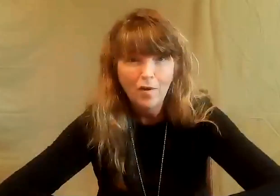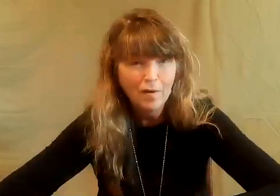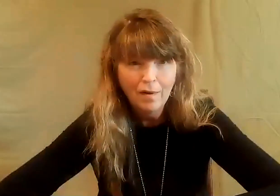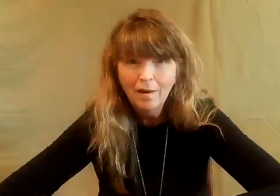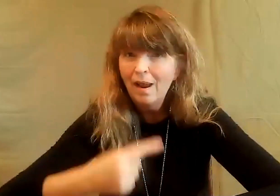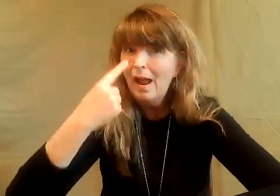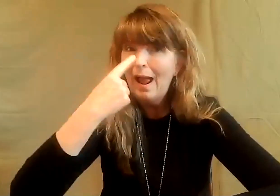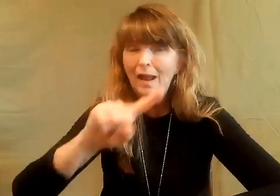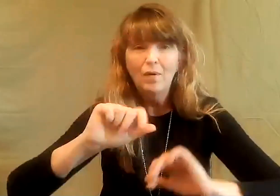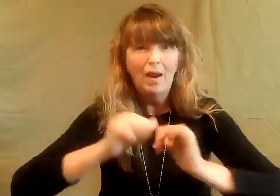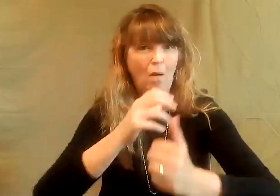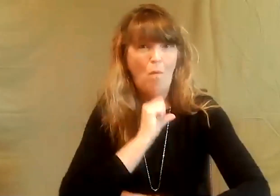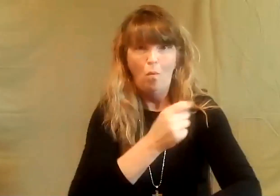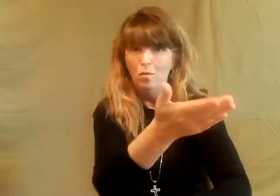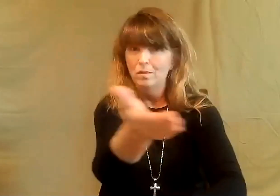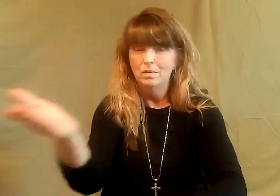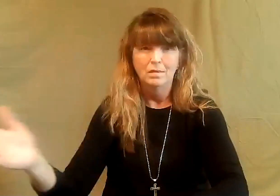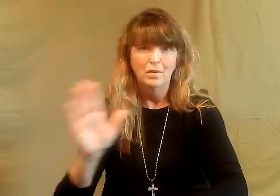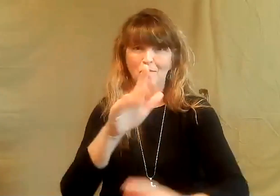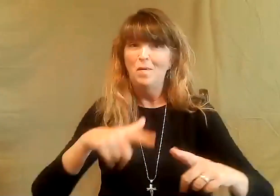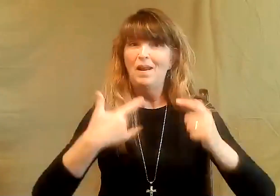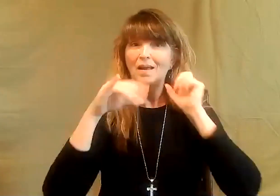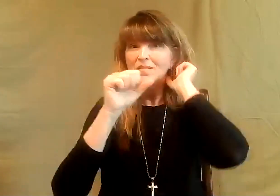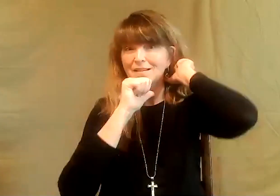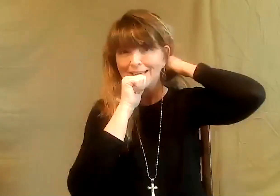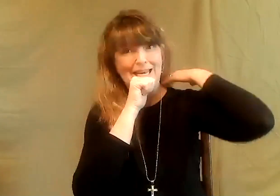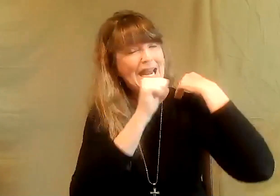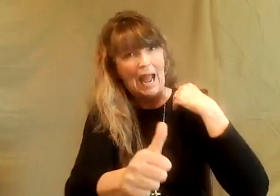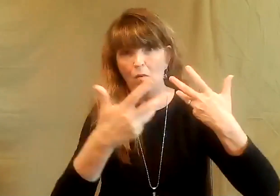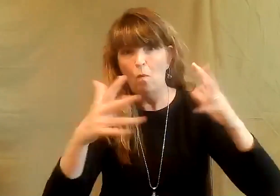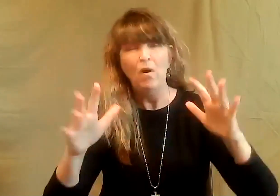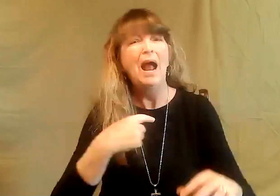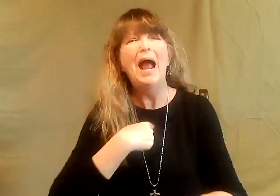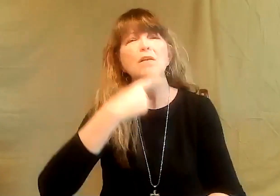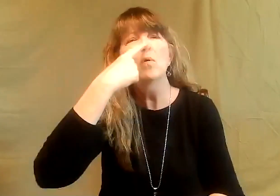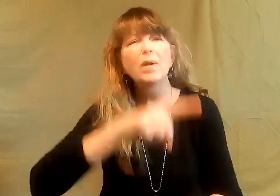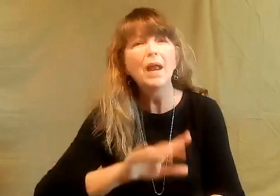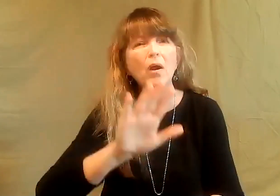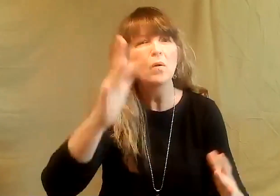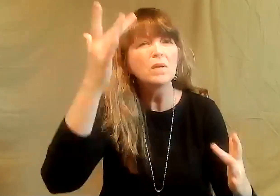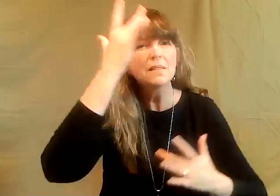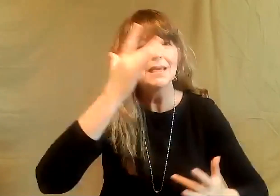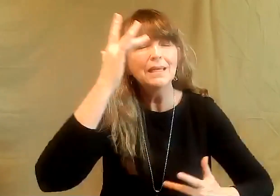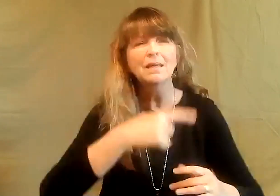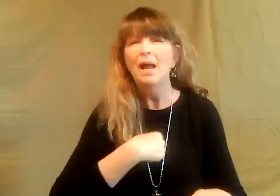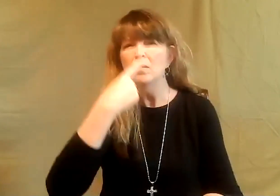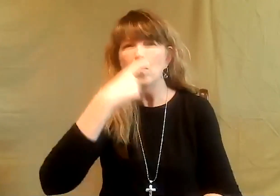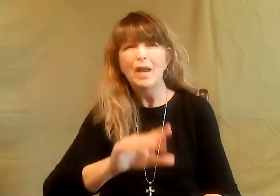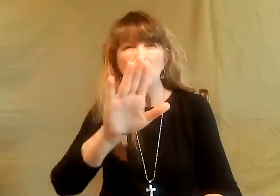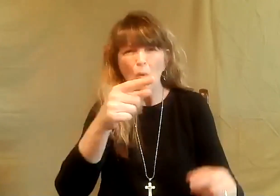Y'all, no way is your life older. Even you who are older, chronologically, your life isn't over. I don't care if